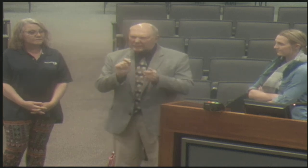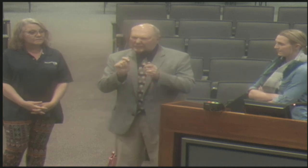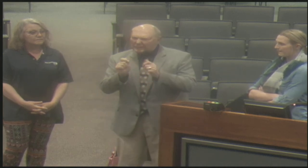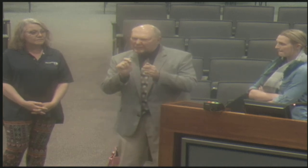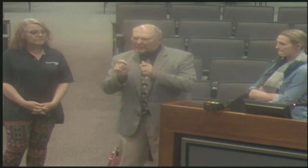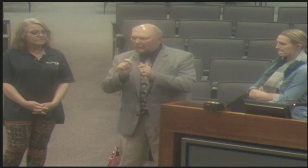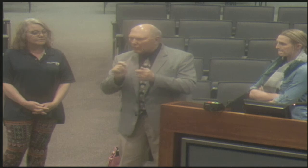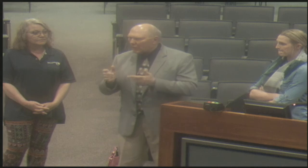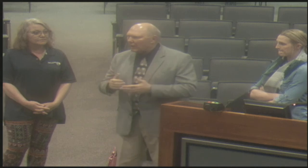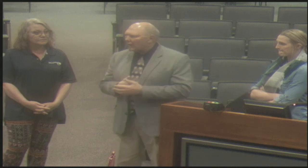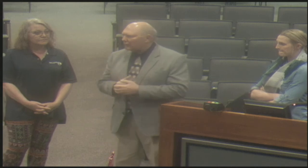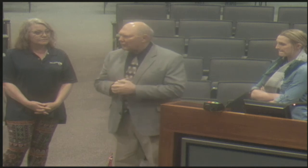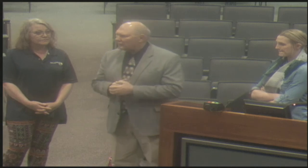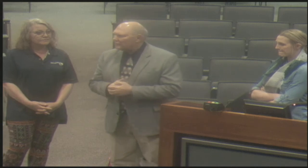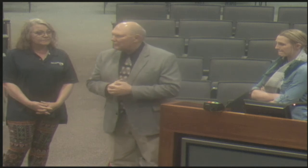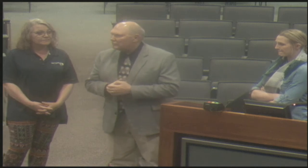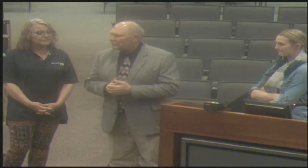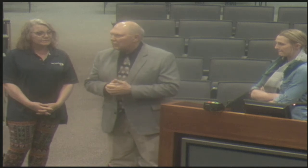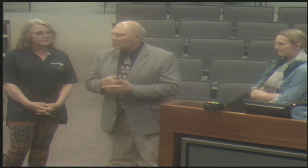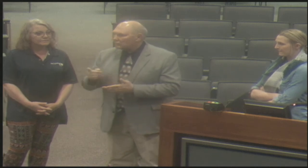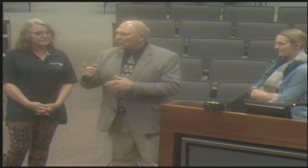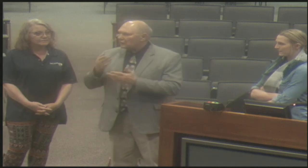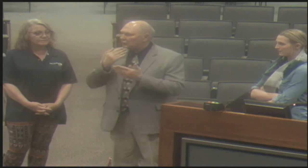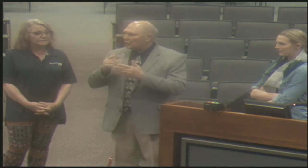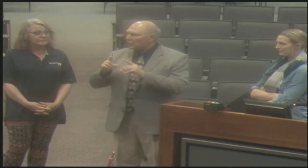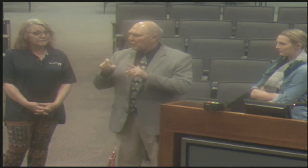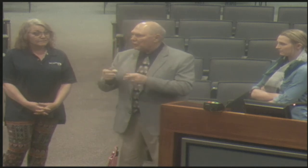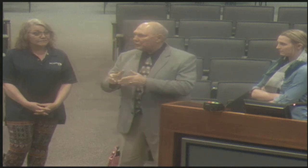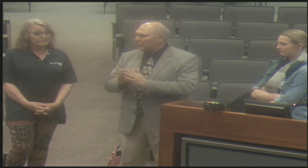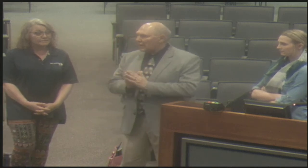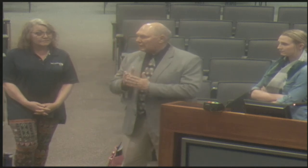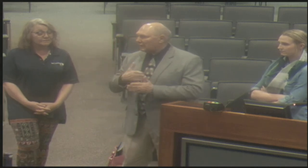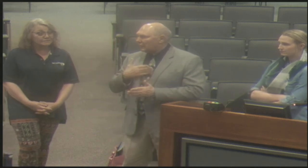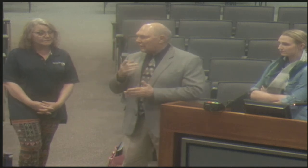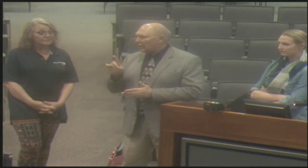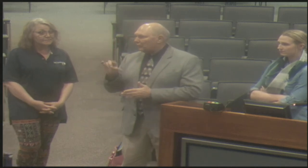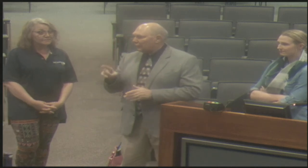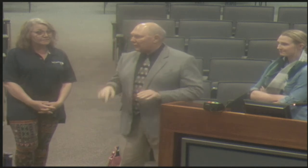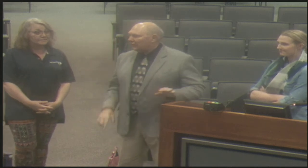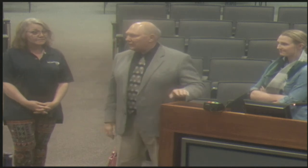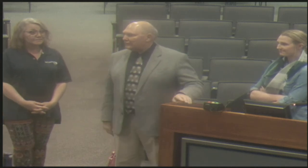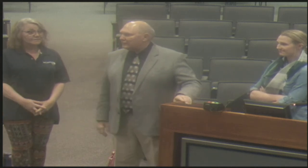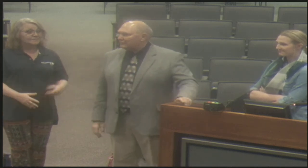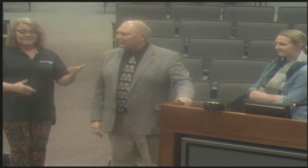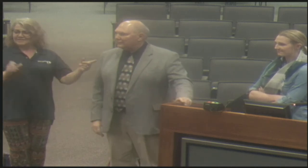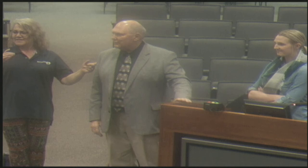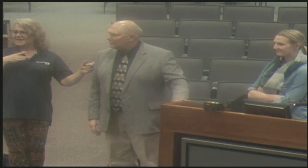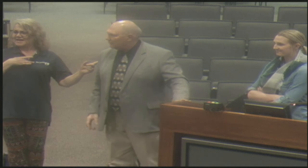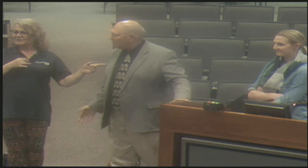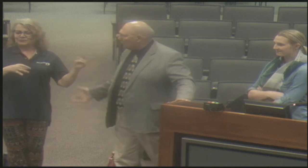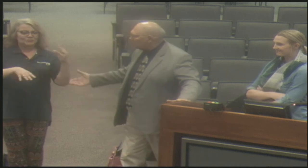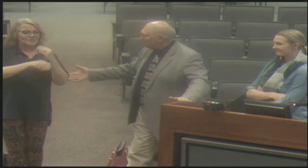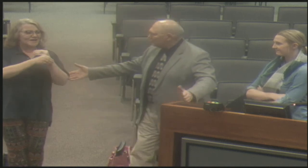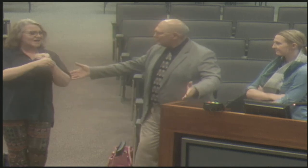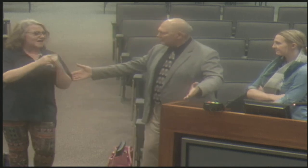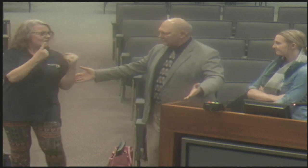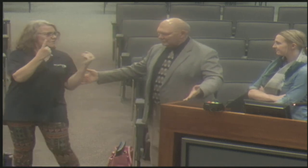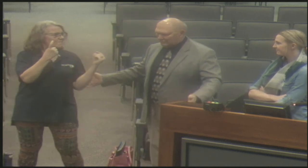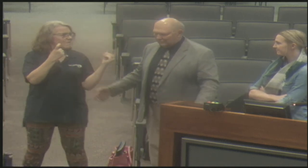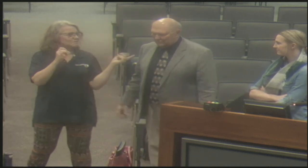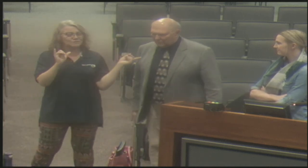have experiences, um, and we've kind of figured out what works and what doesn't work. That's a very, very good question to ask. Thank you for asking.